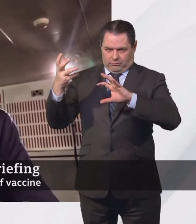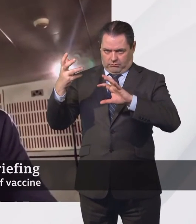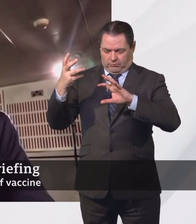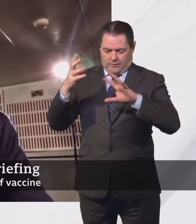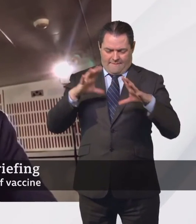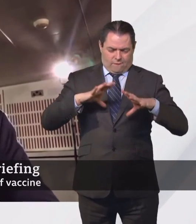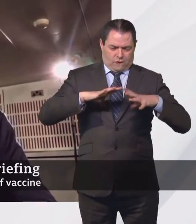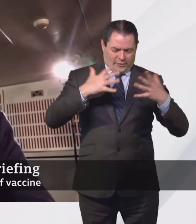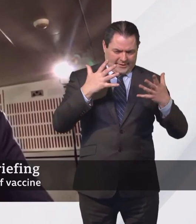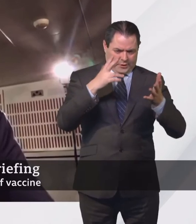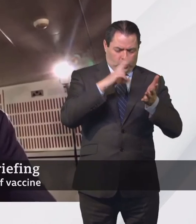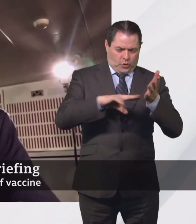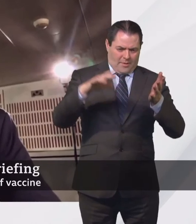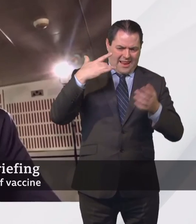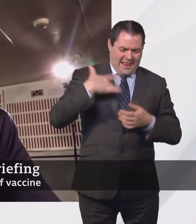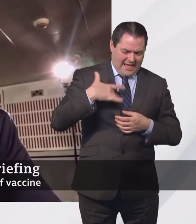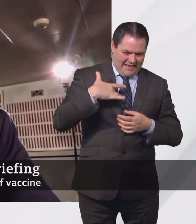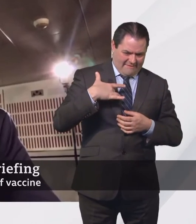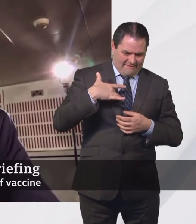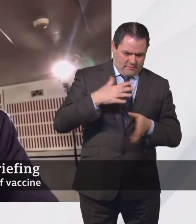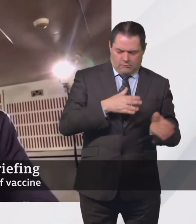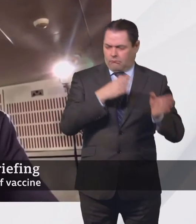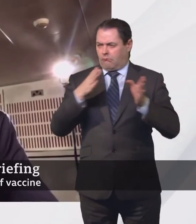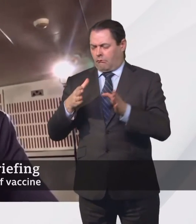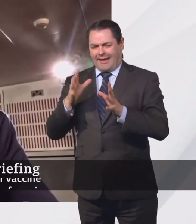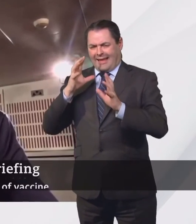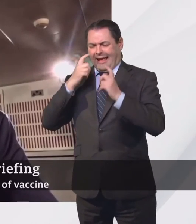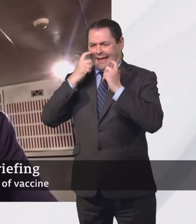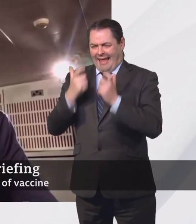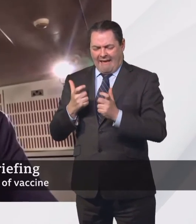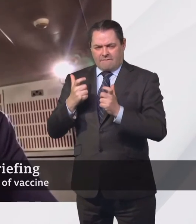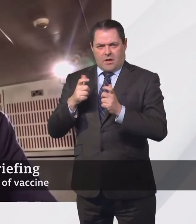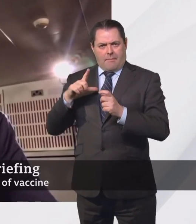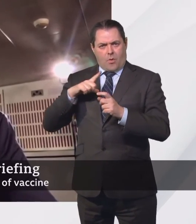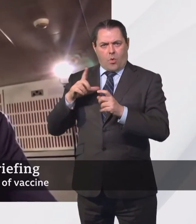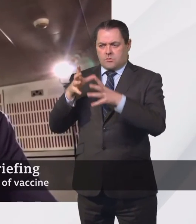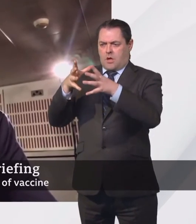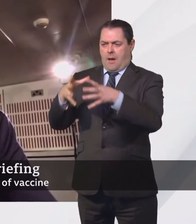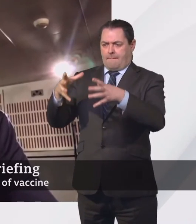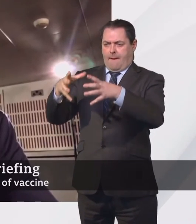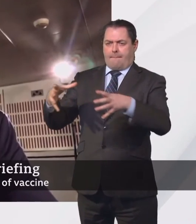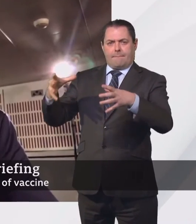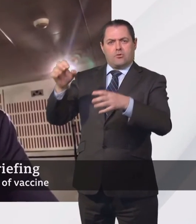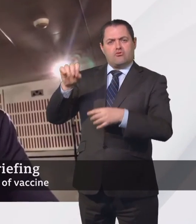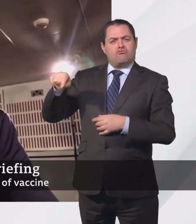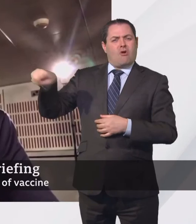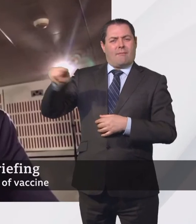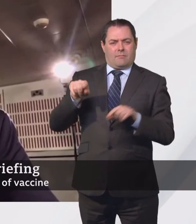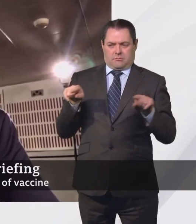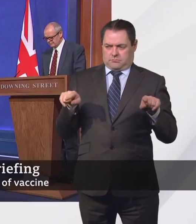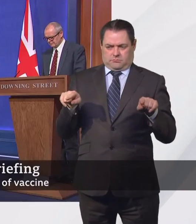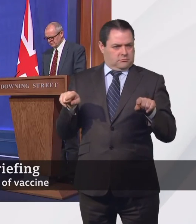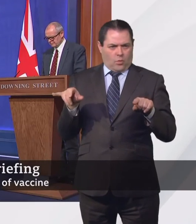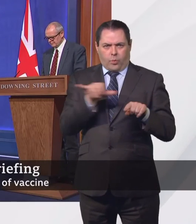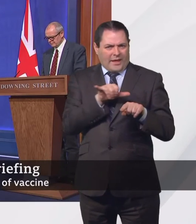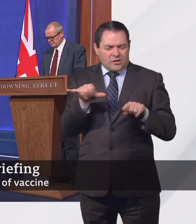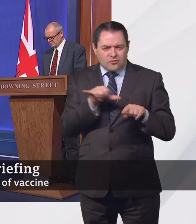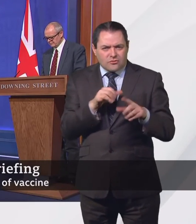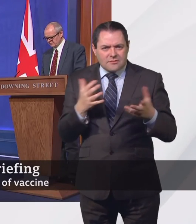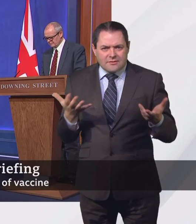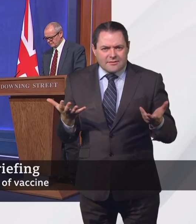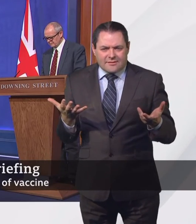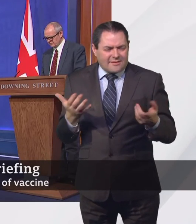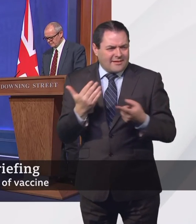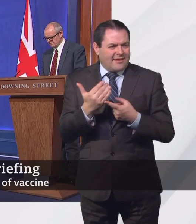towards normal life, but also the need to be cautious because of cases rising in some parts of Europe? And a question for